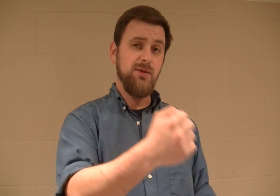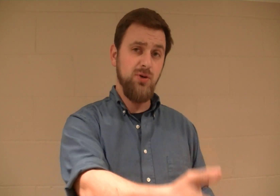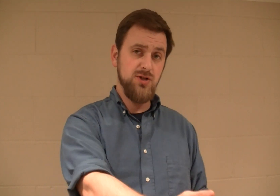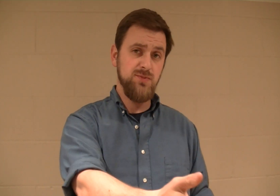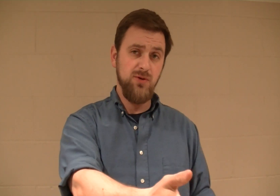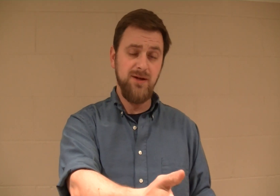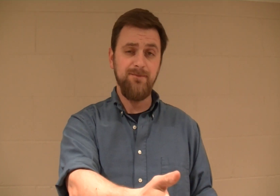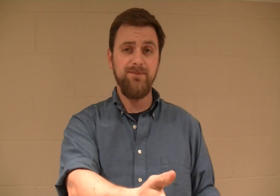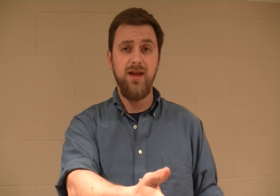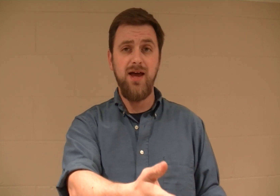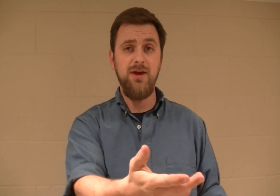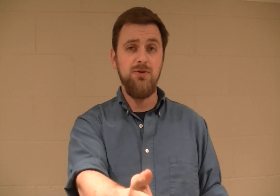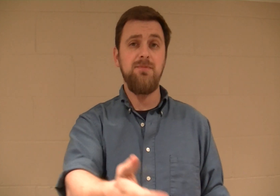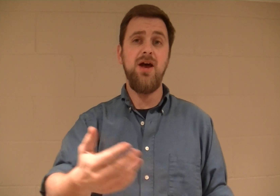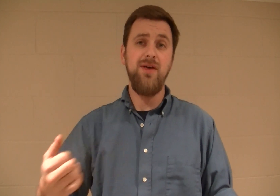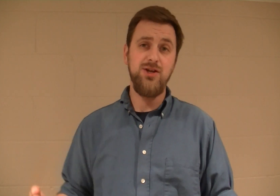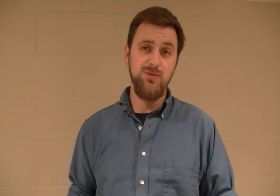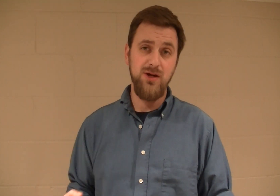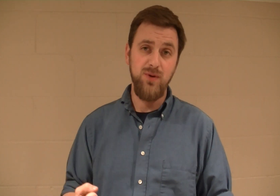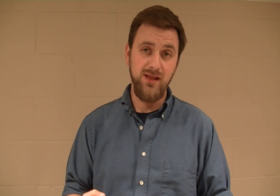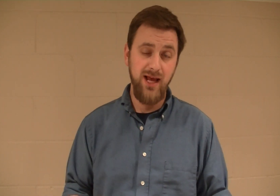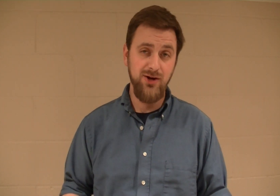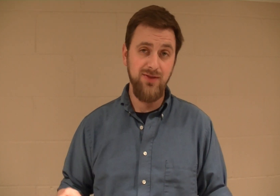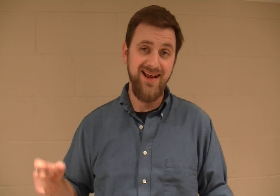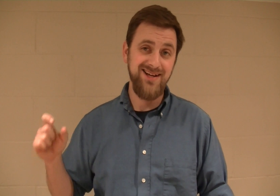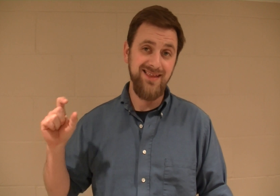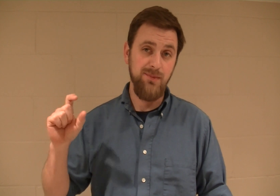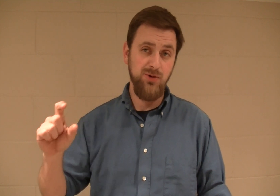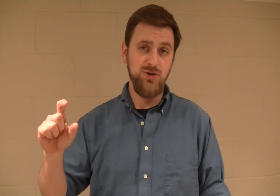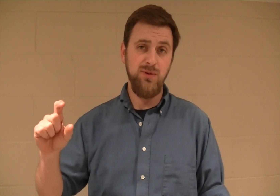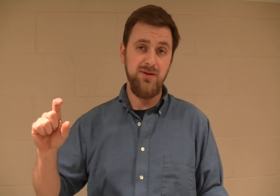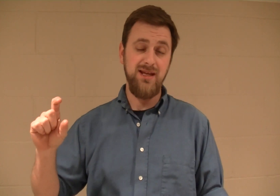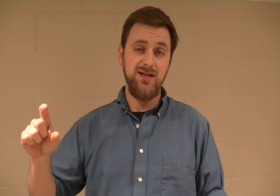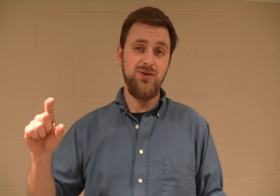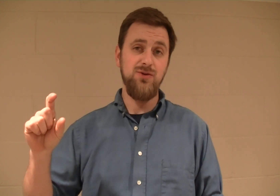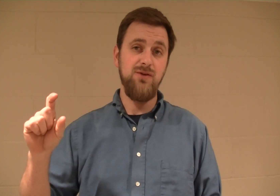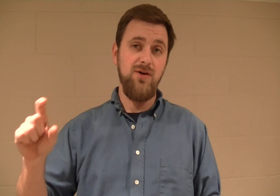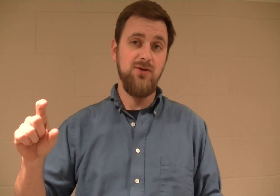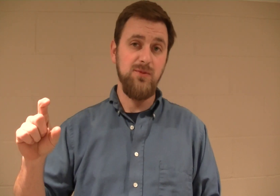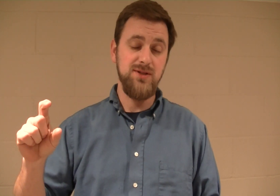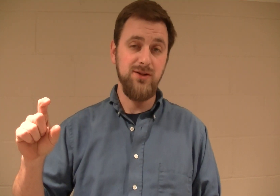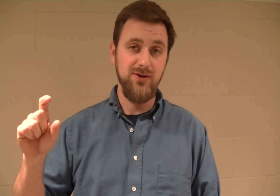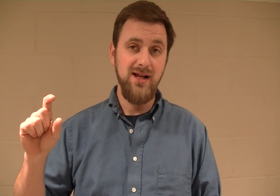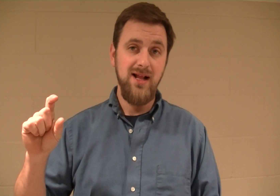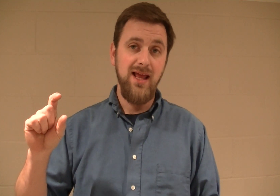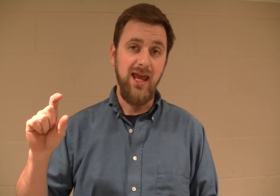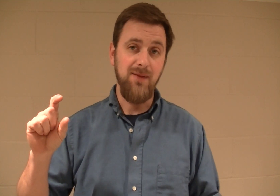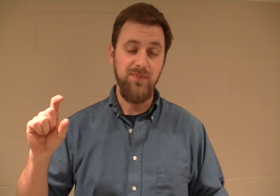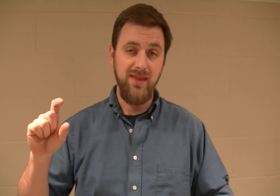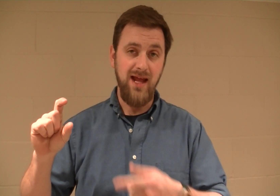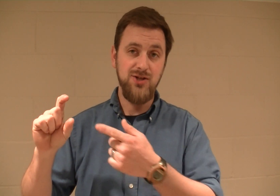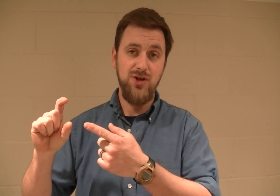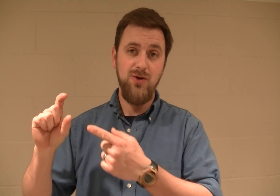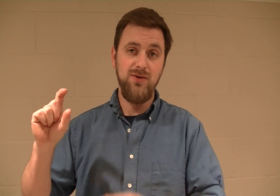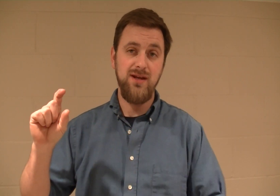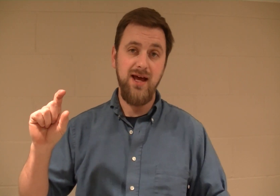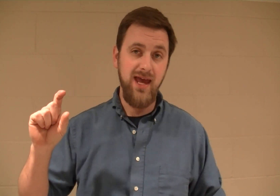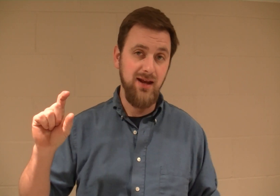a purchase permit. They would mail that to me a week later. Then I could take that purchase permit into a firearms dealer, and that showed that I had